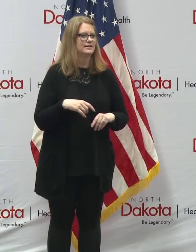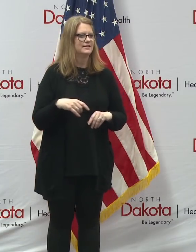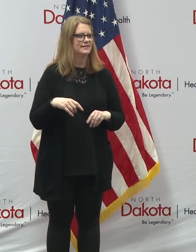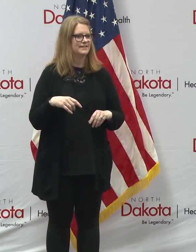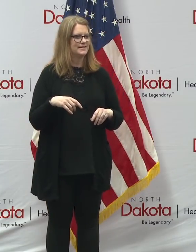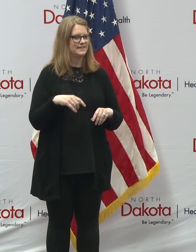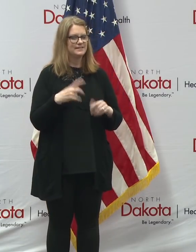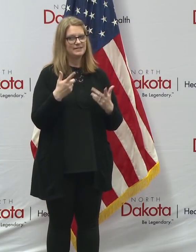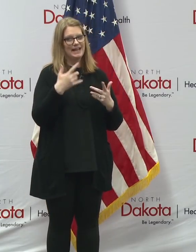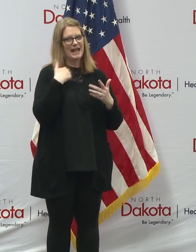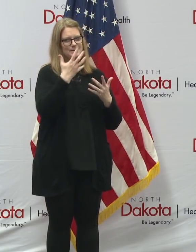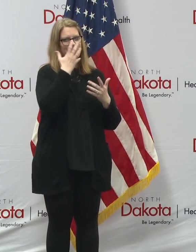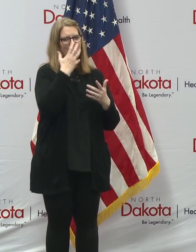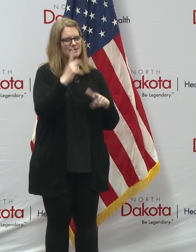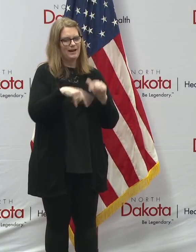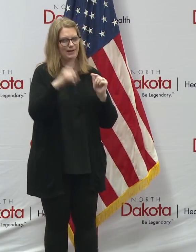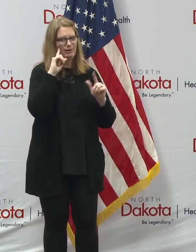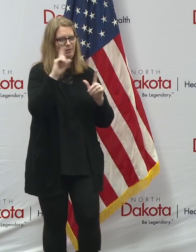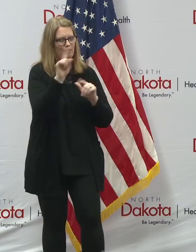of your mask.